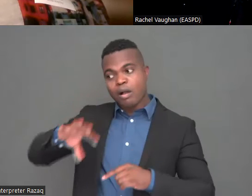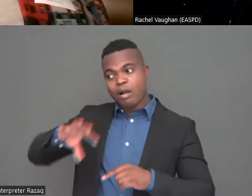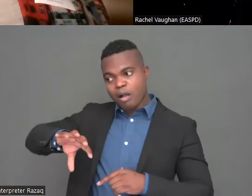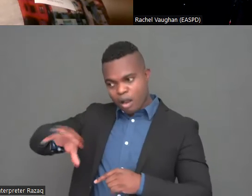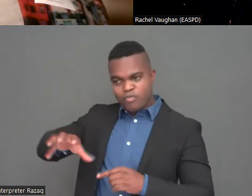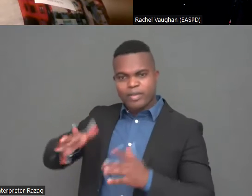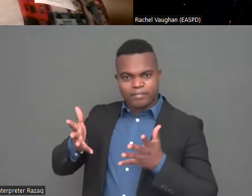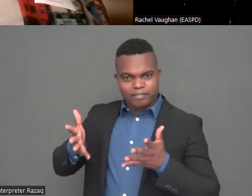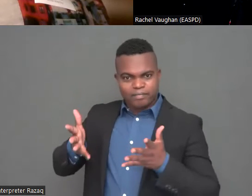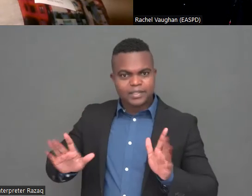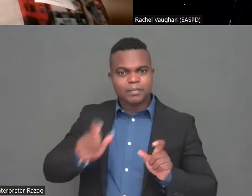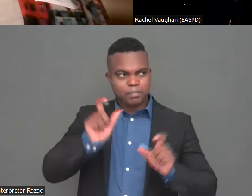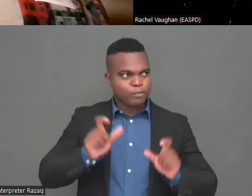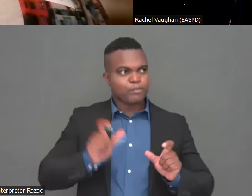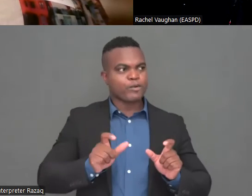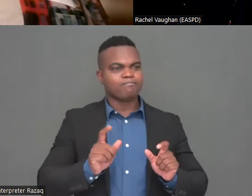not available